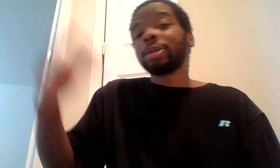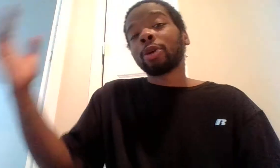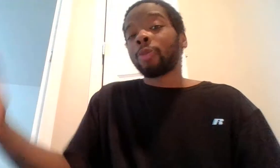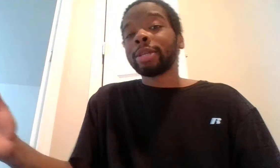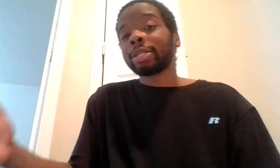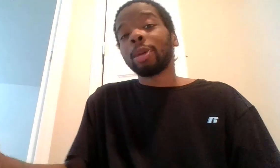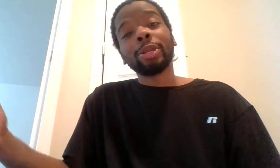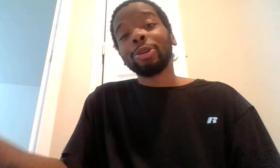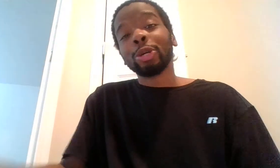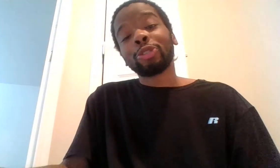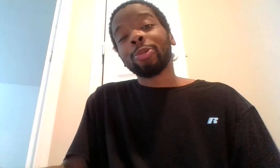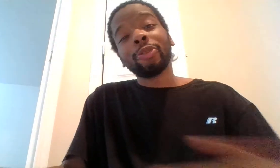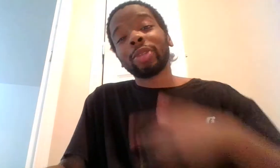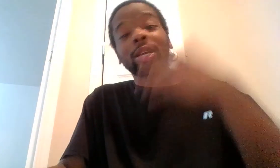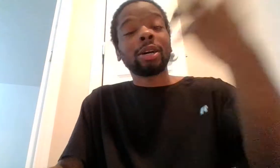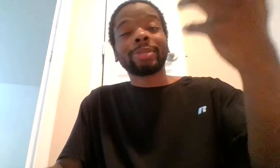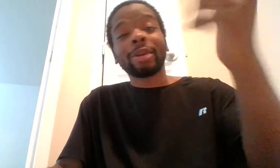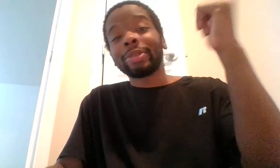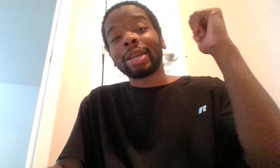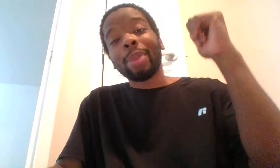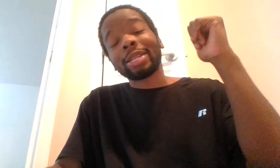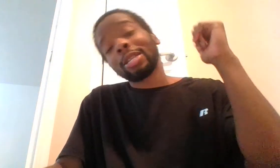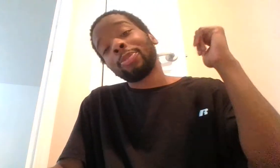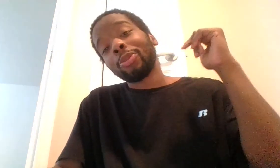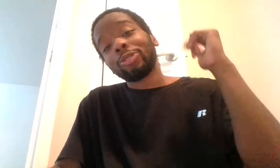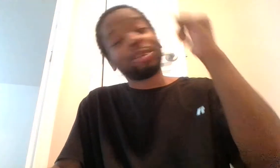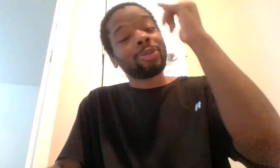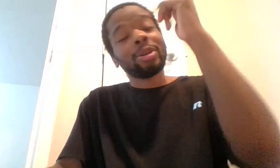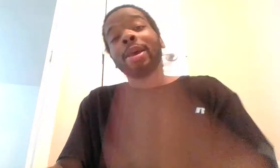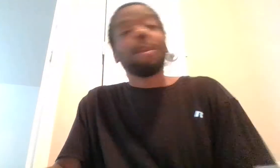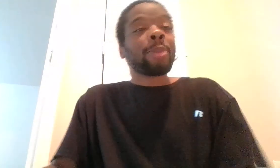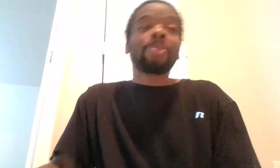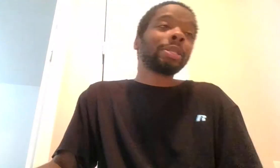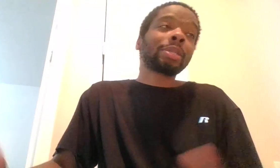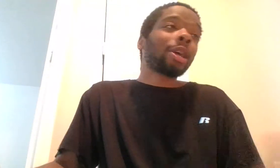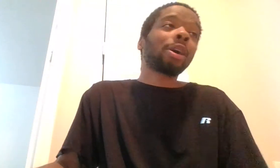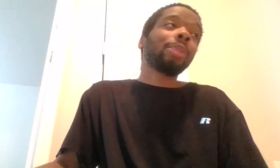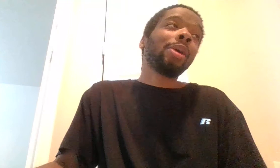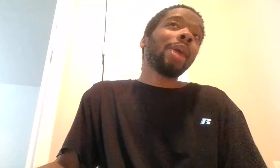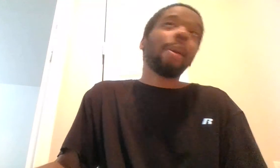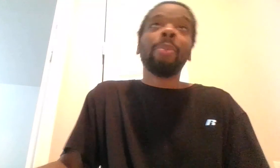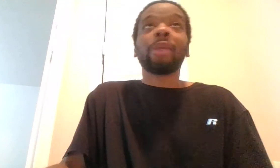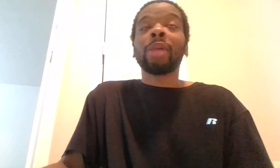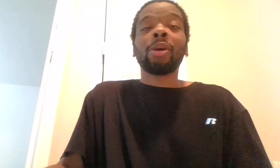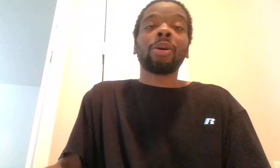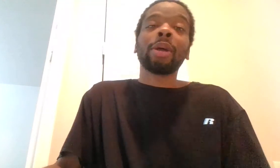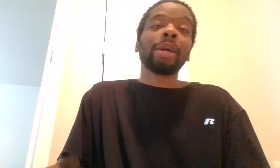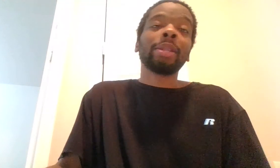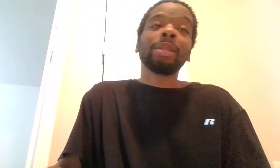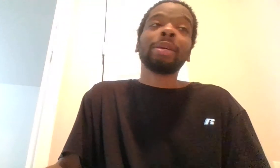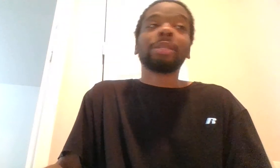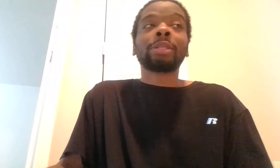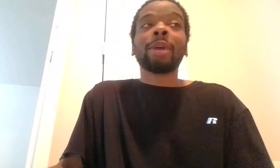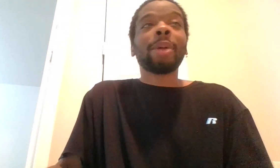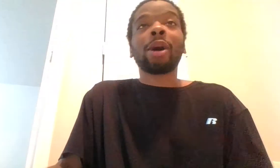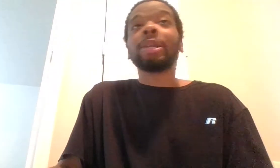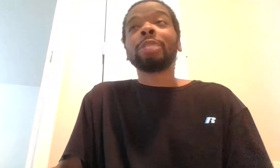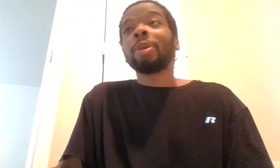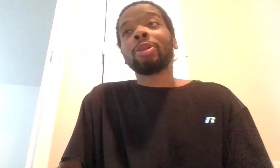take a right step, you're in trouble. you take an up step, you take a back step, you're in trouble. People talk about how bad they are and somehow these people